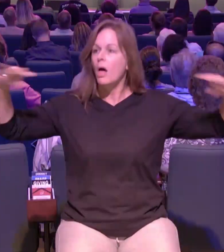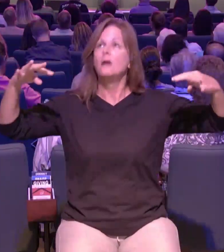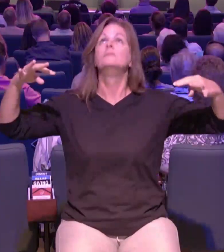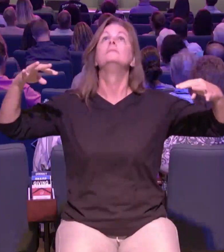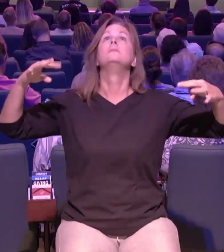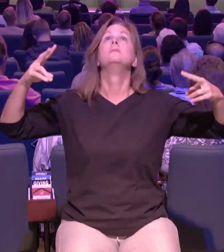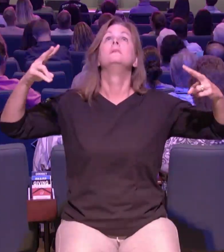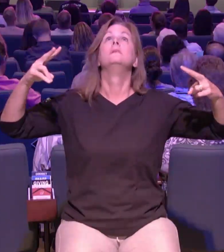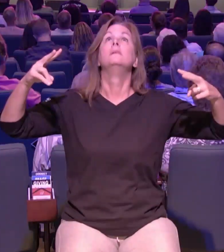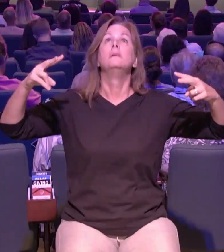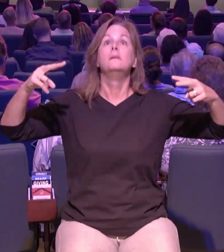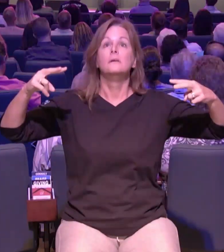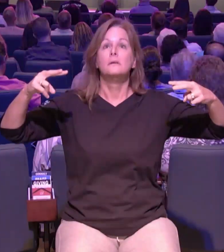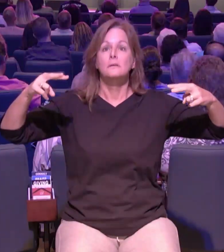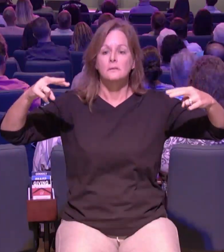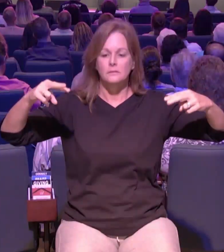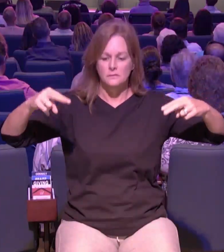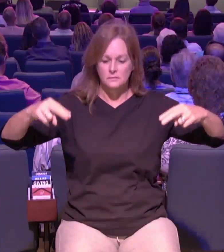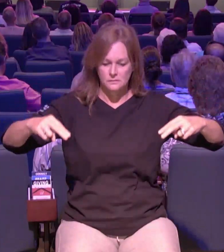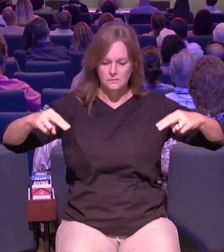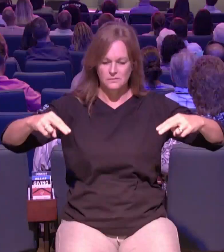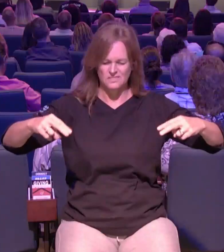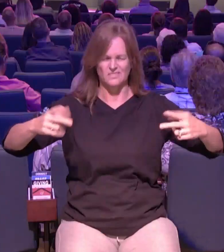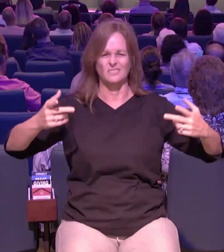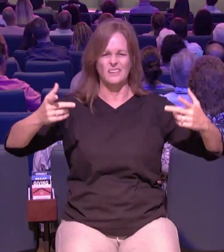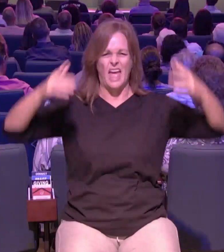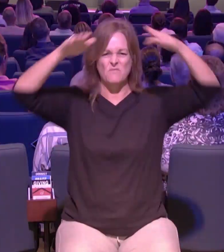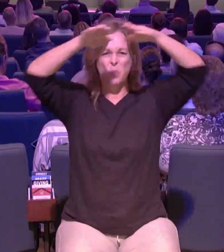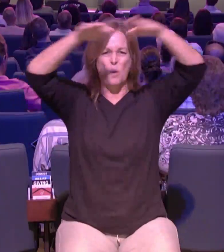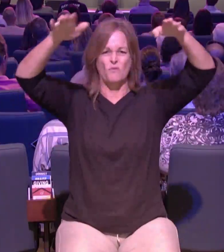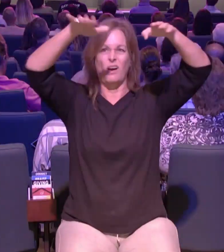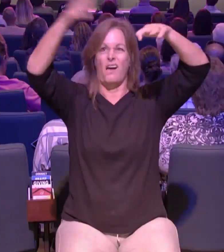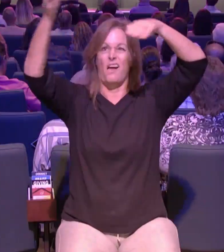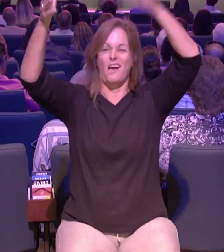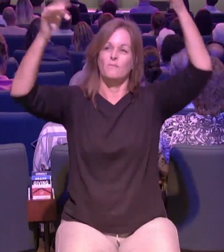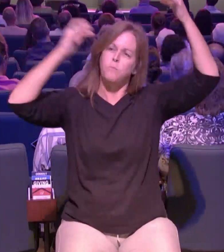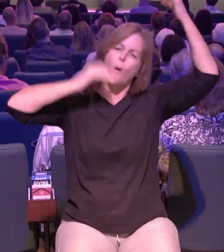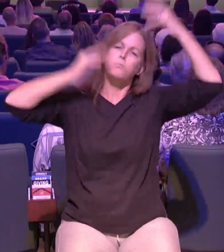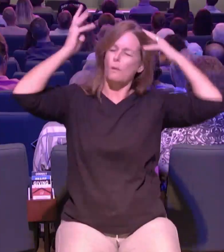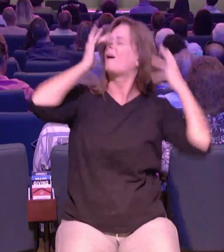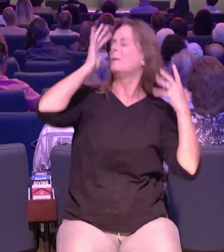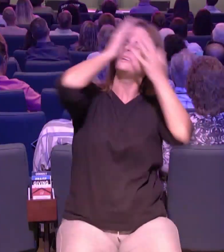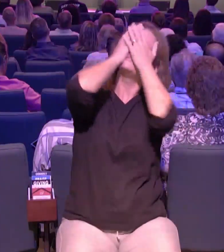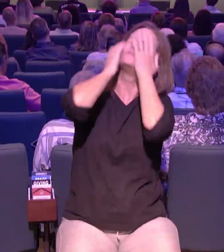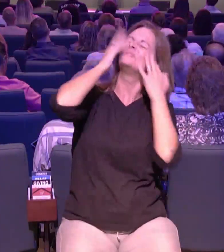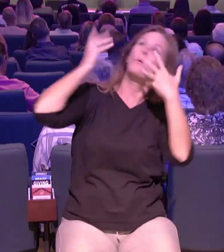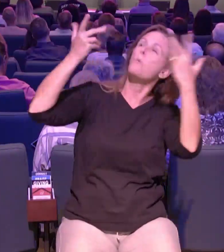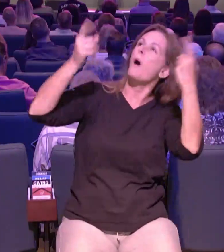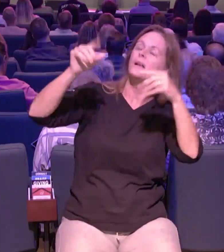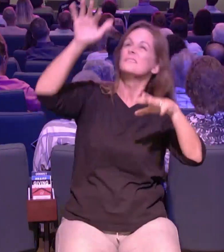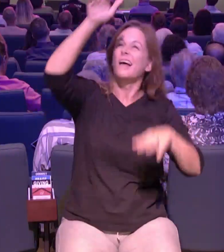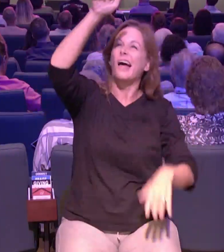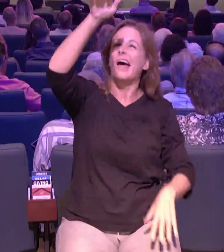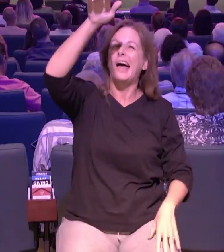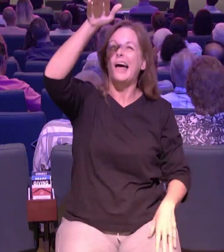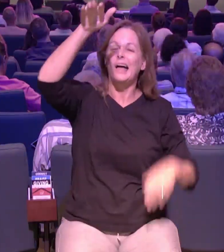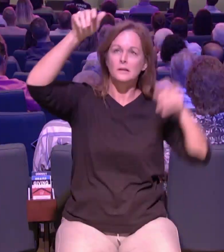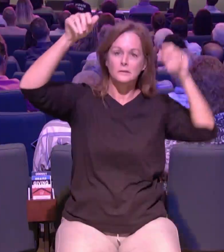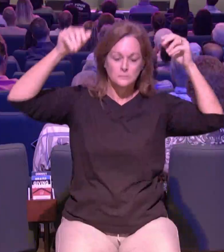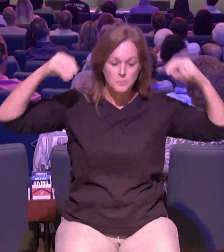jesus preach and then all of a sudden you look up and parts of the ceiling are like falling on people's heads i'm like what is going on and then these four little heads poke through the hole